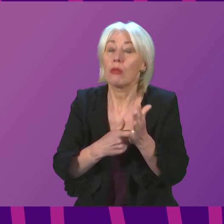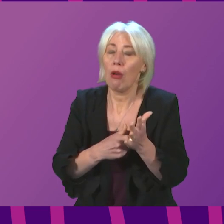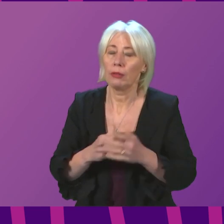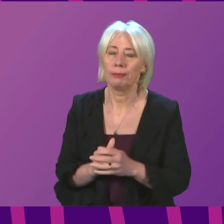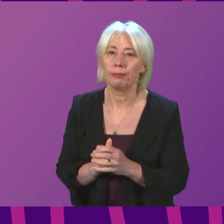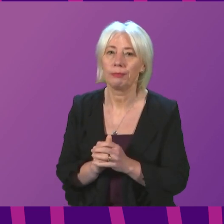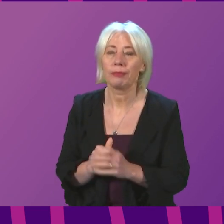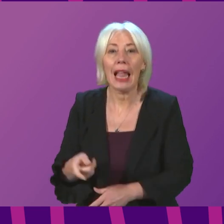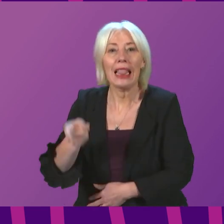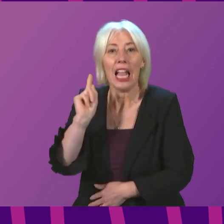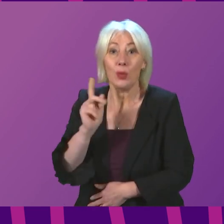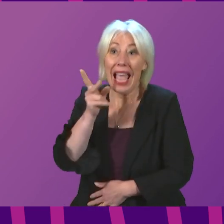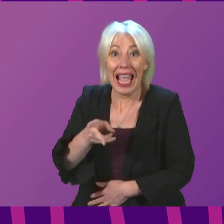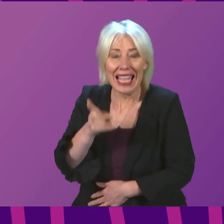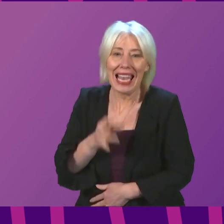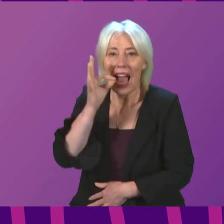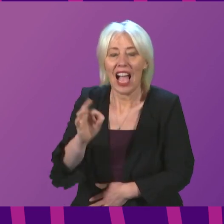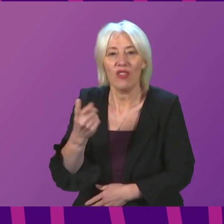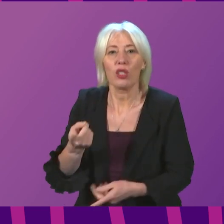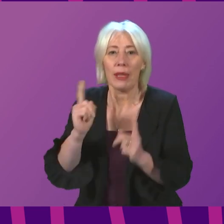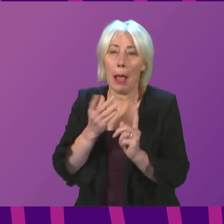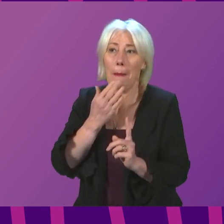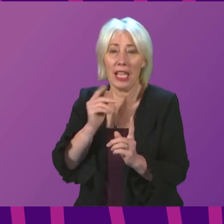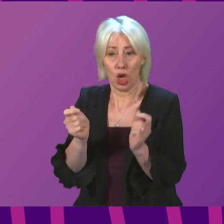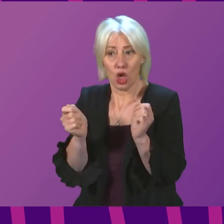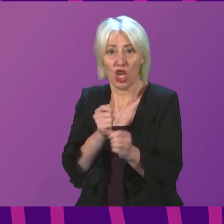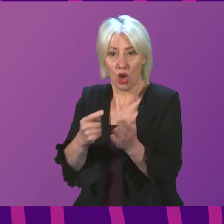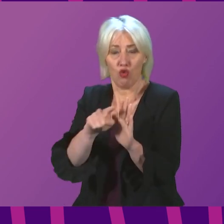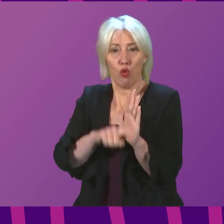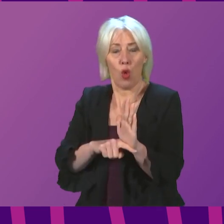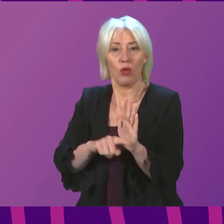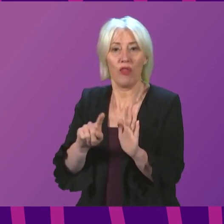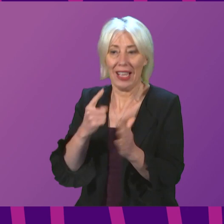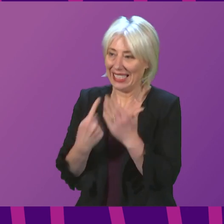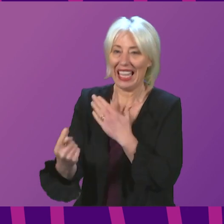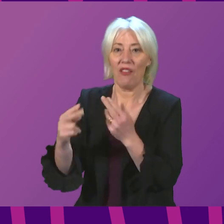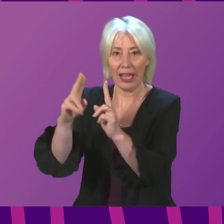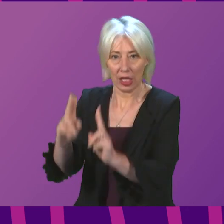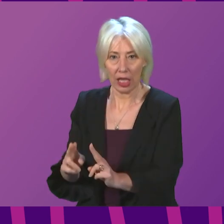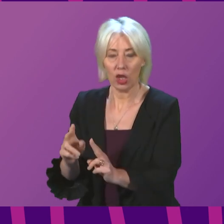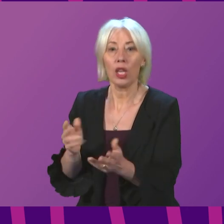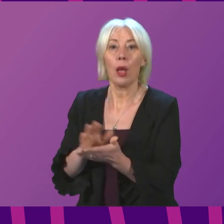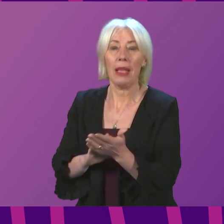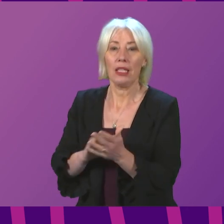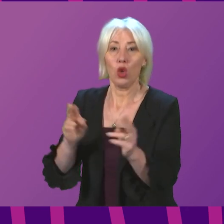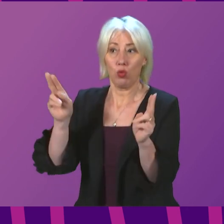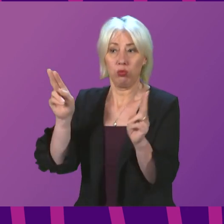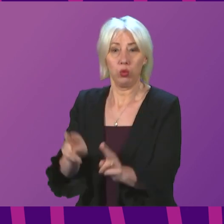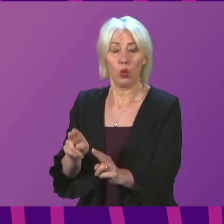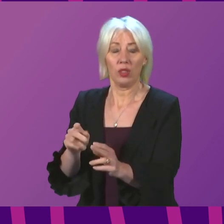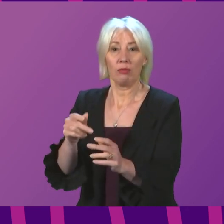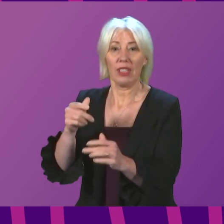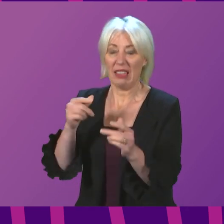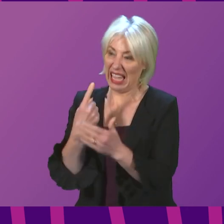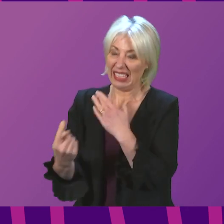week, I again asked the First Minister to make changes to self-isolation rules, to allow household contacts to end self-isolation